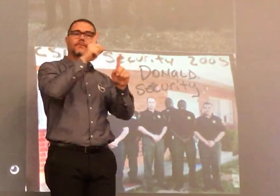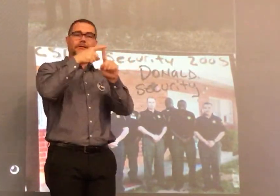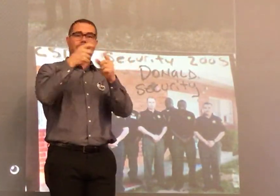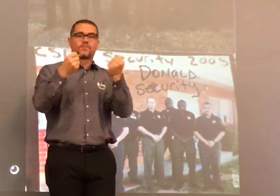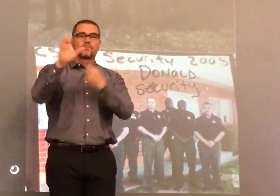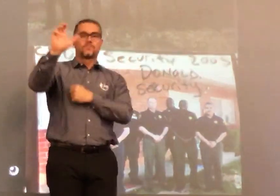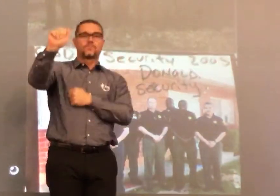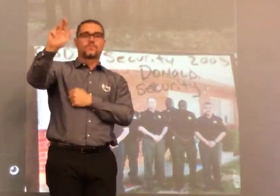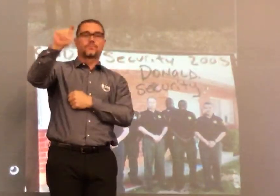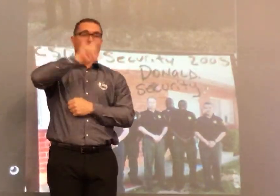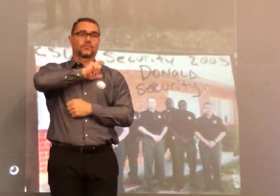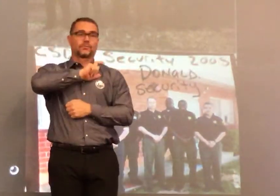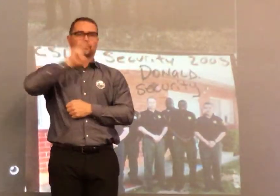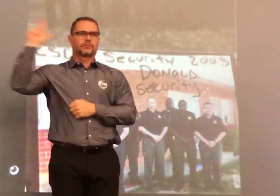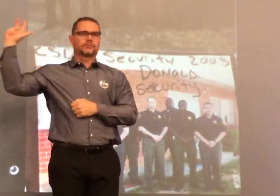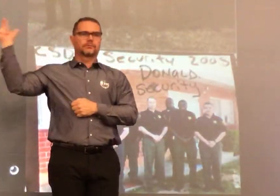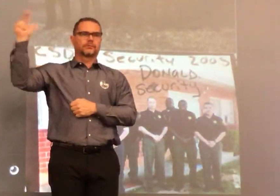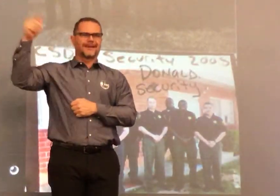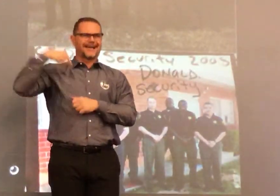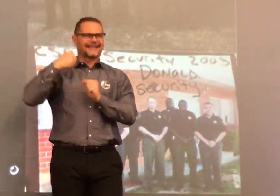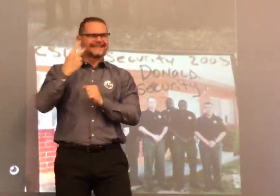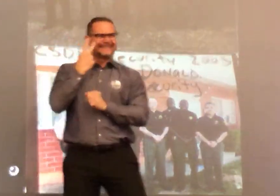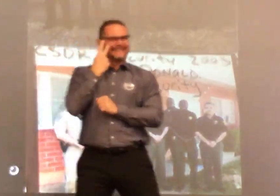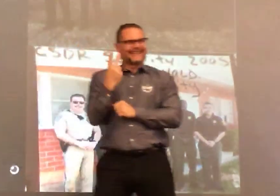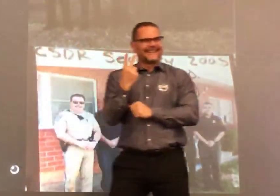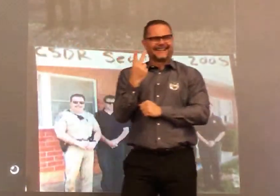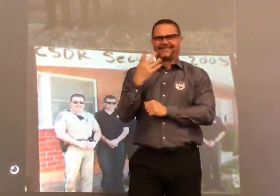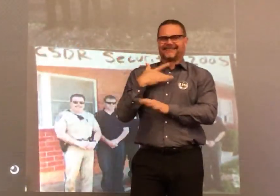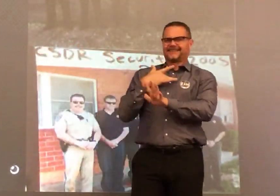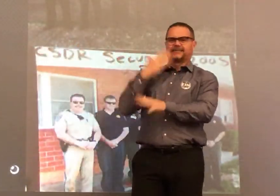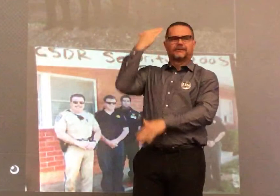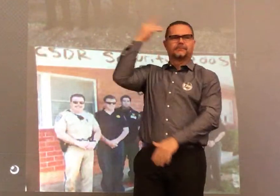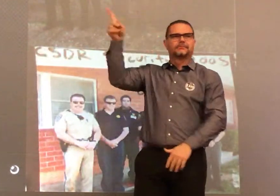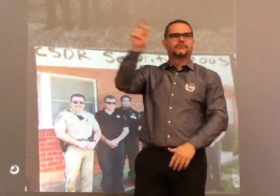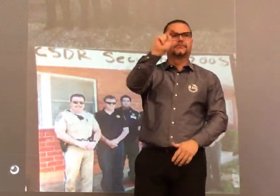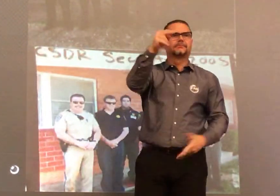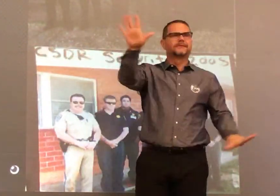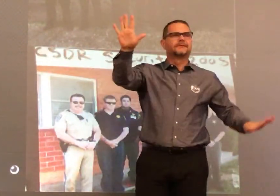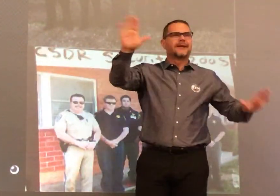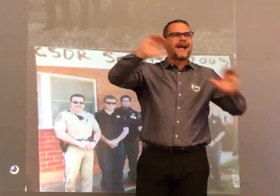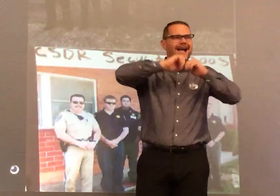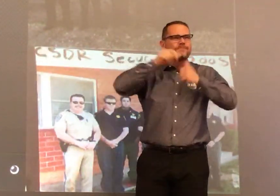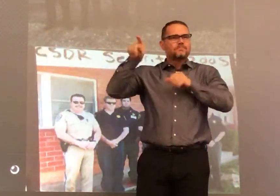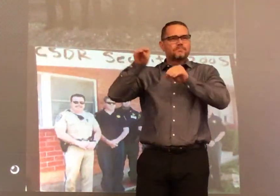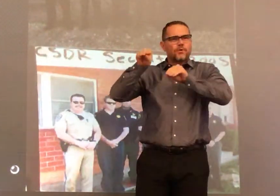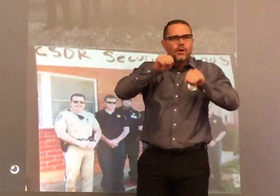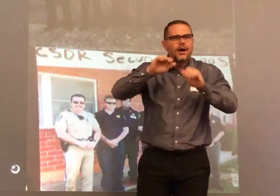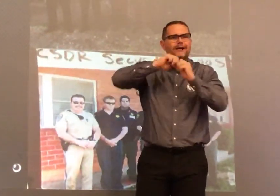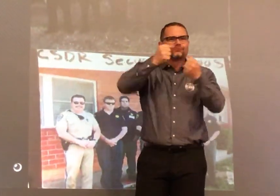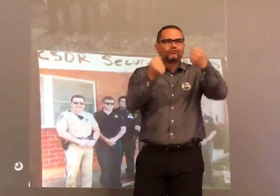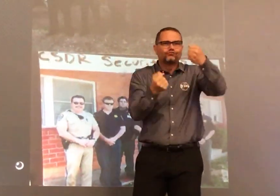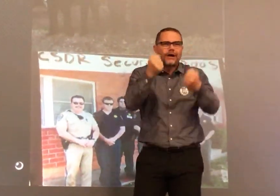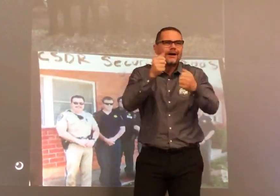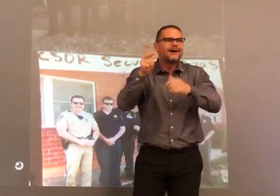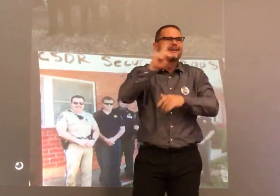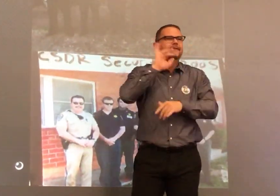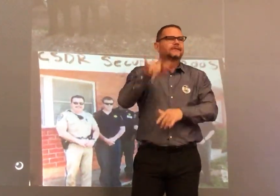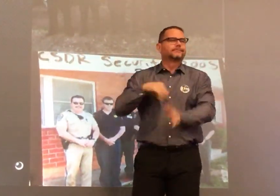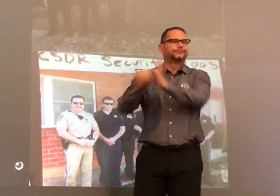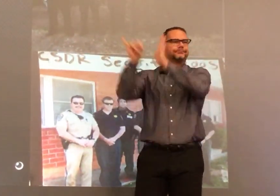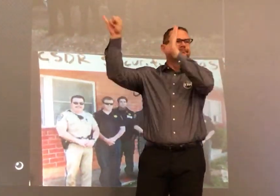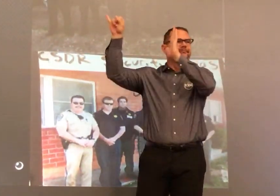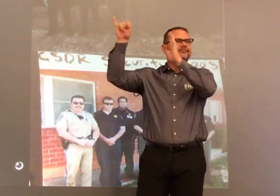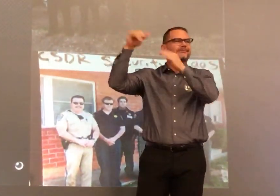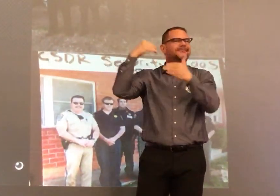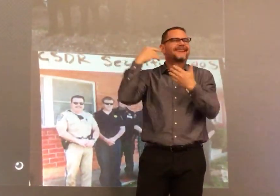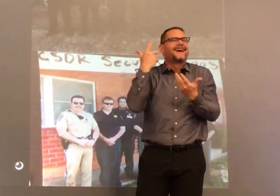How I identify Don, the security cart. I know it's Don just by how he's moving,